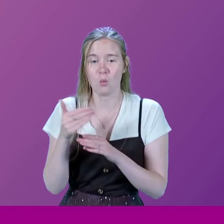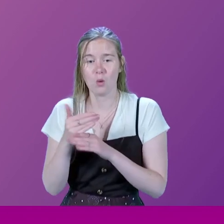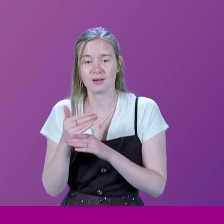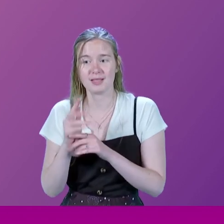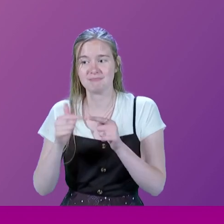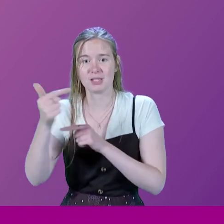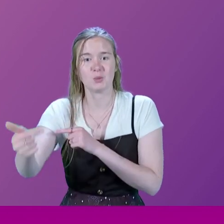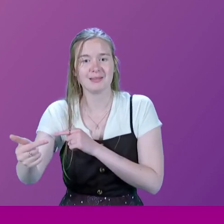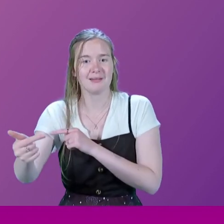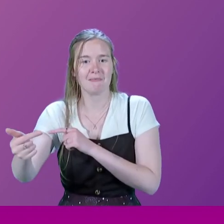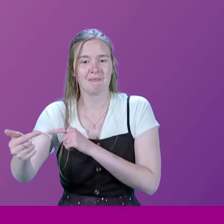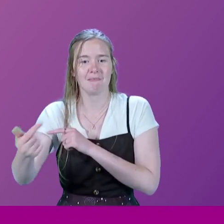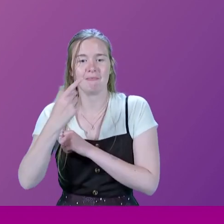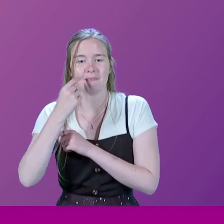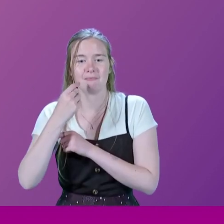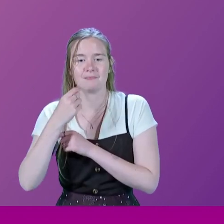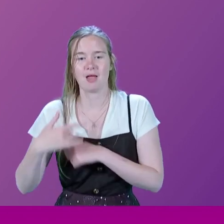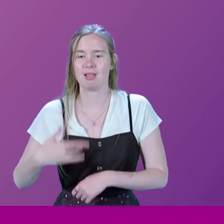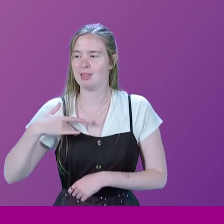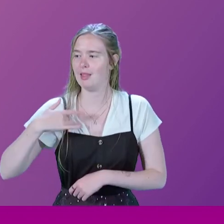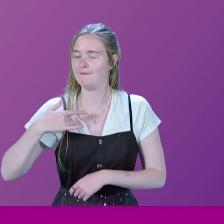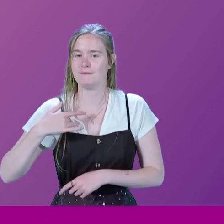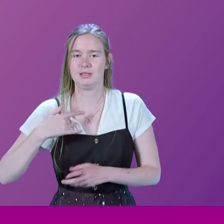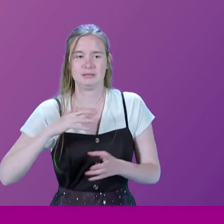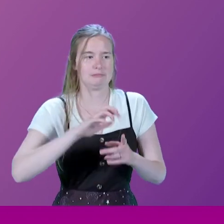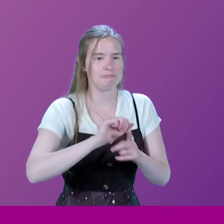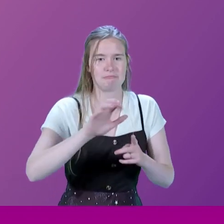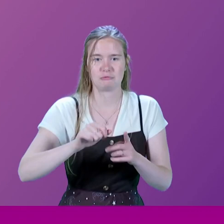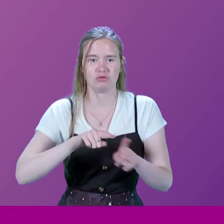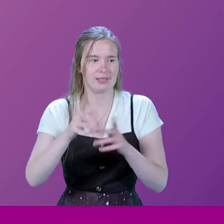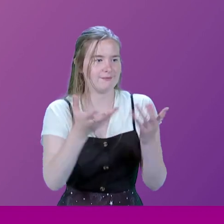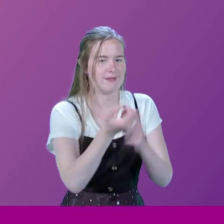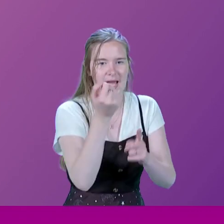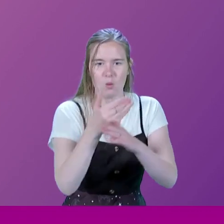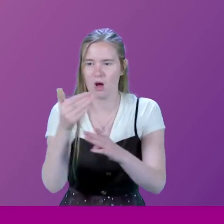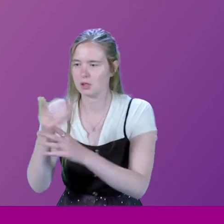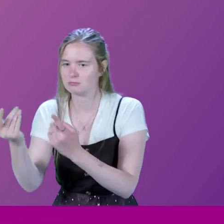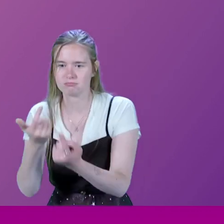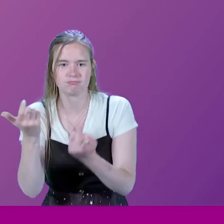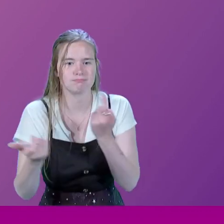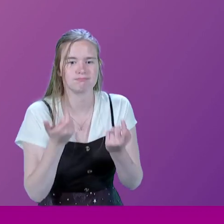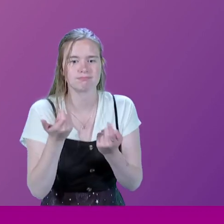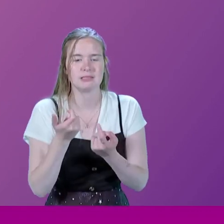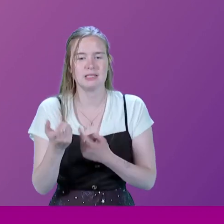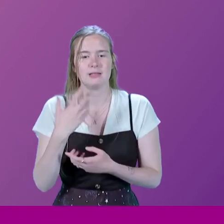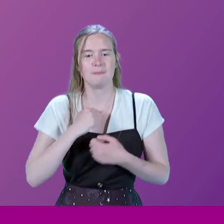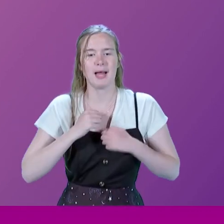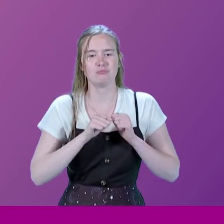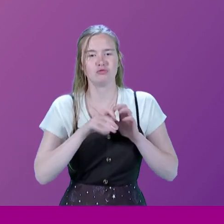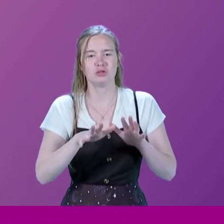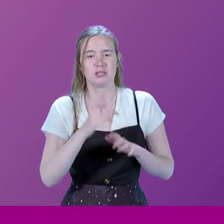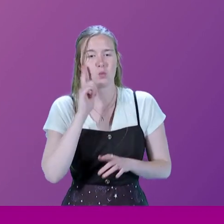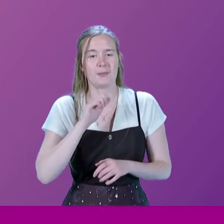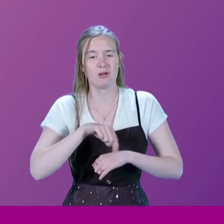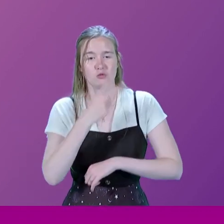the following week. They're living absolutely hand-to-mouth. And as one of them said to me the other day, I mean, my producer, a woman in her